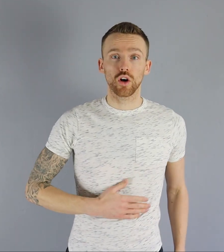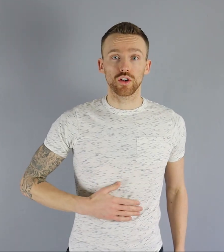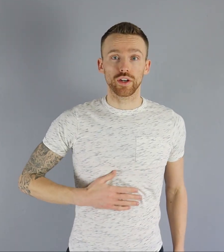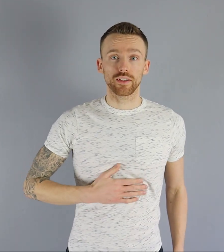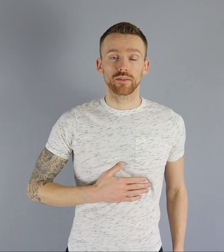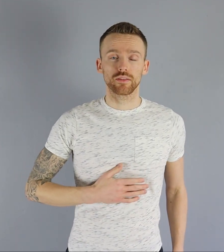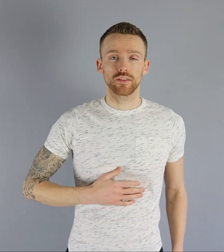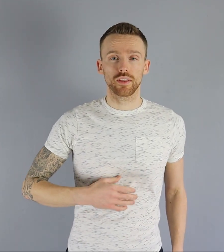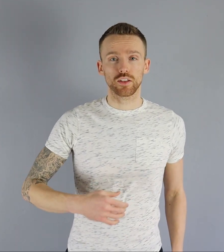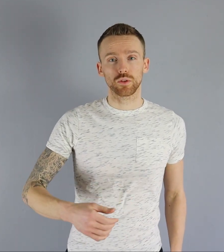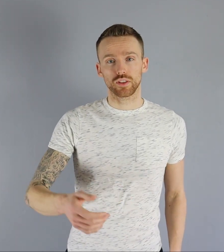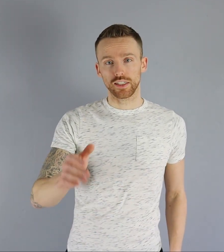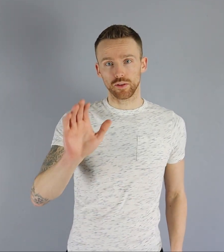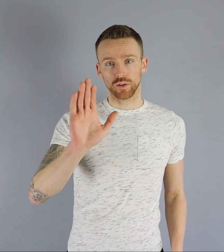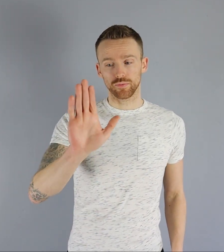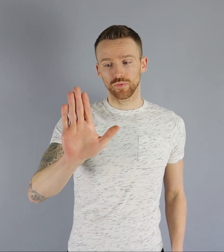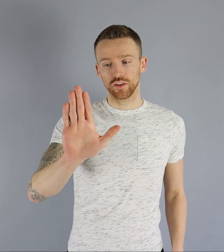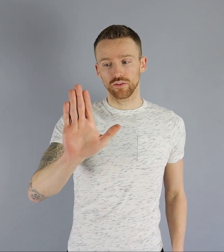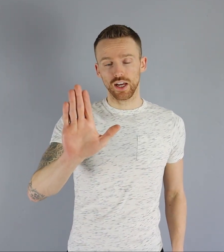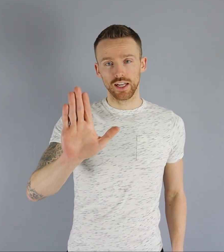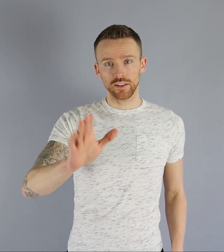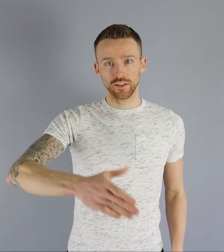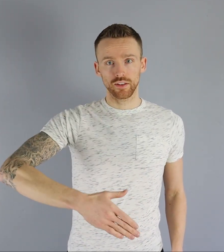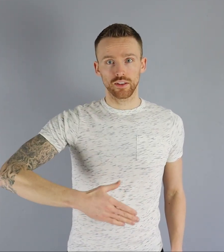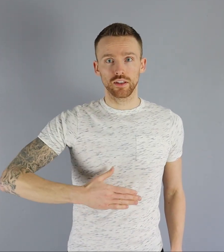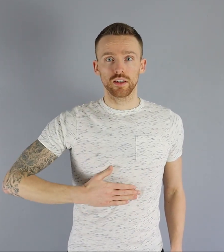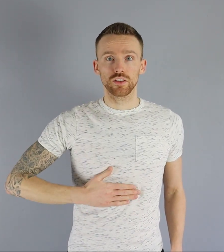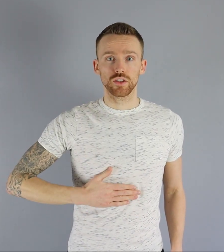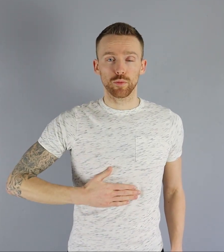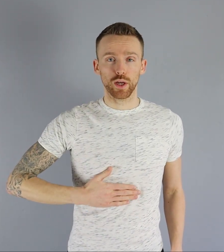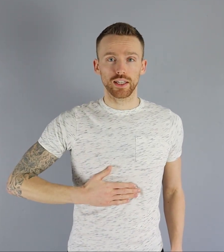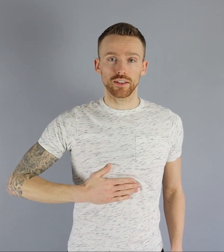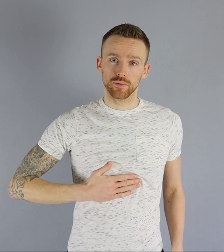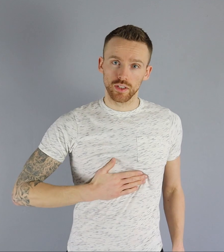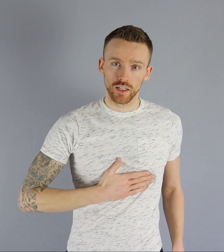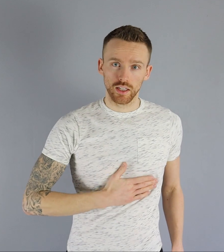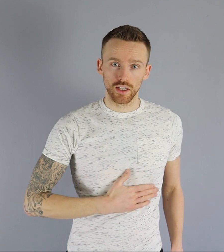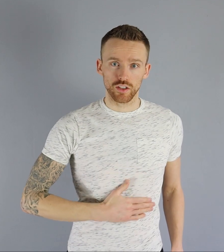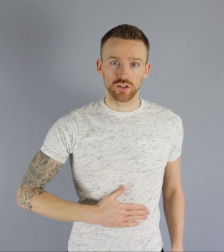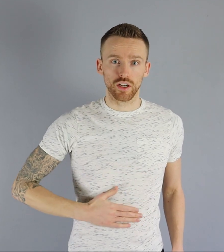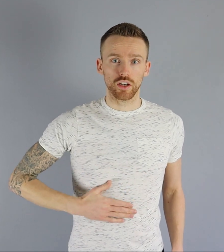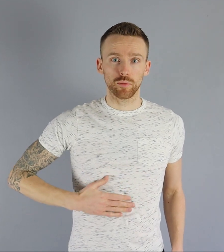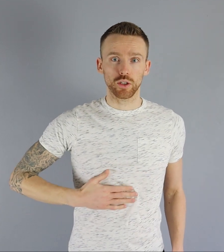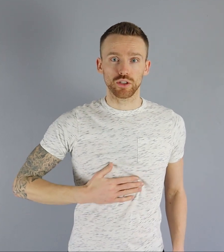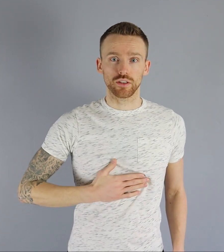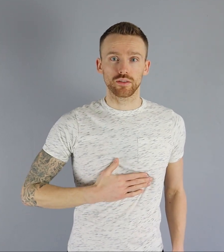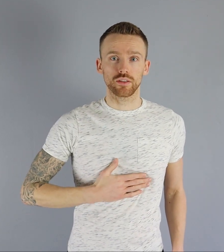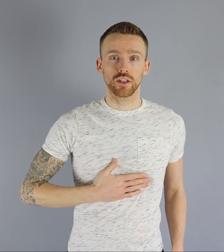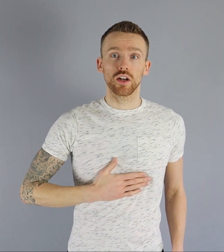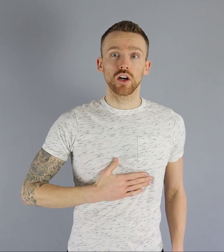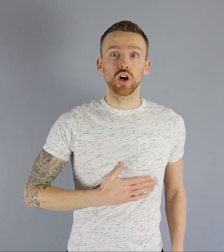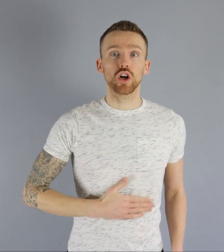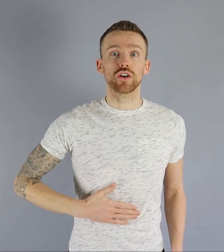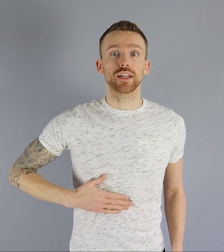Hungry. This one's an easy one. Flat hand to your belly and a circular motion. Hungry.